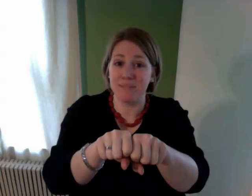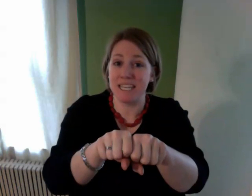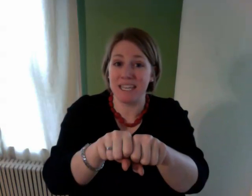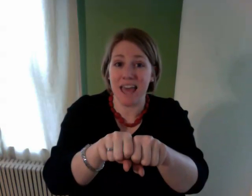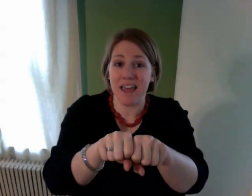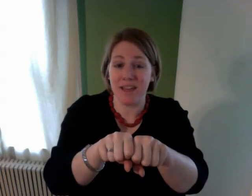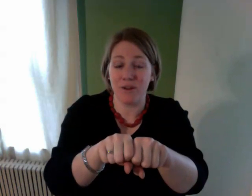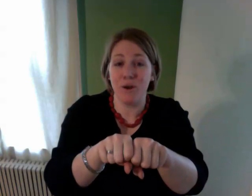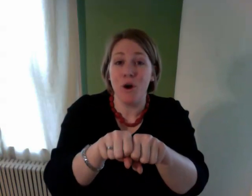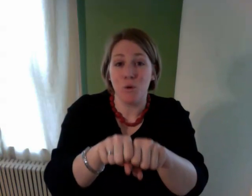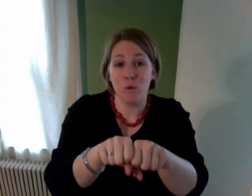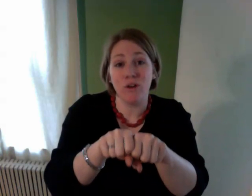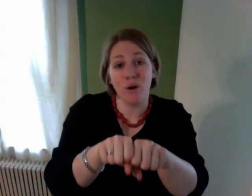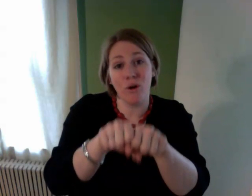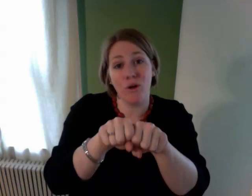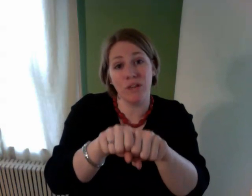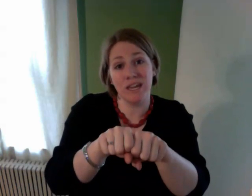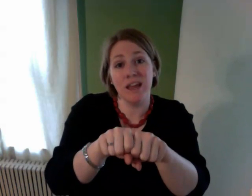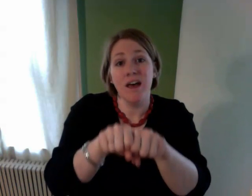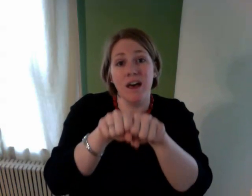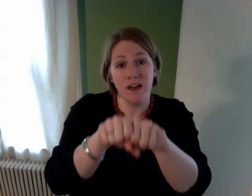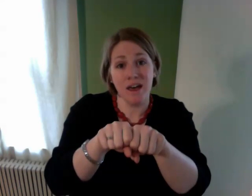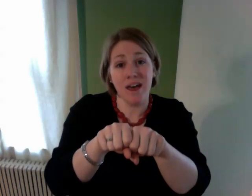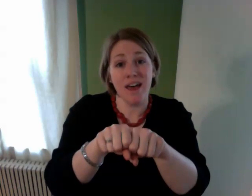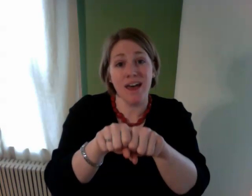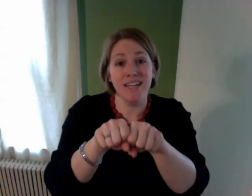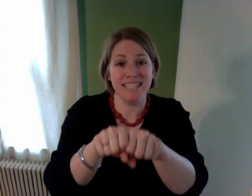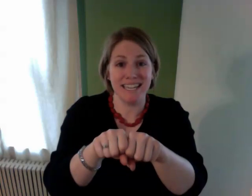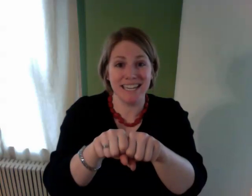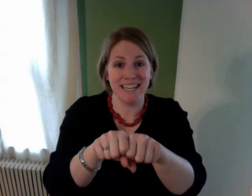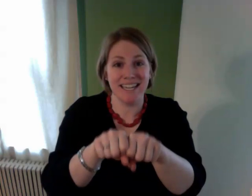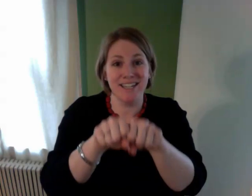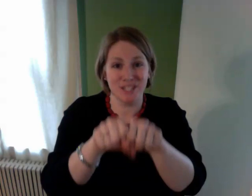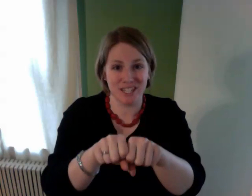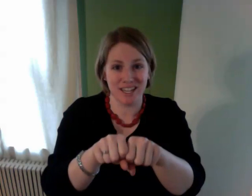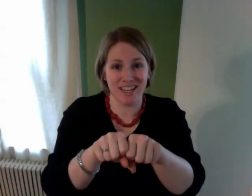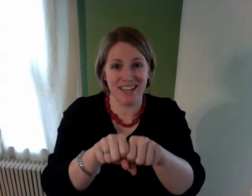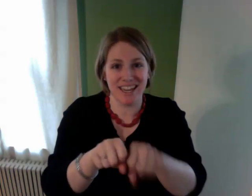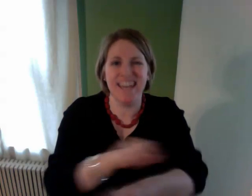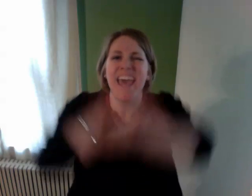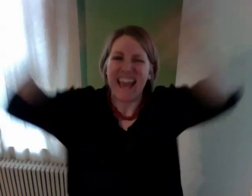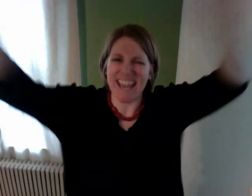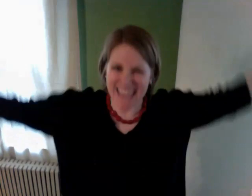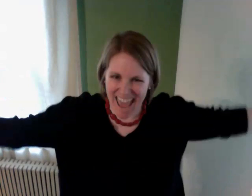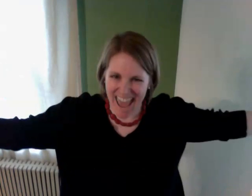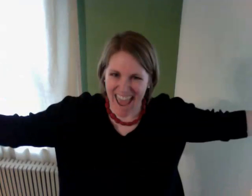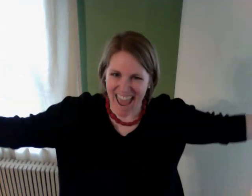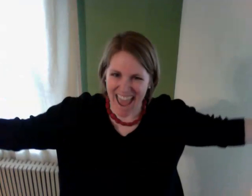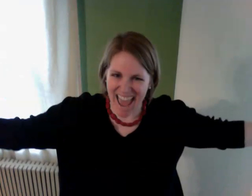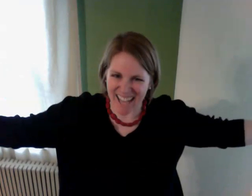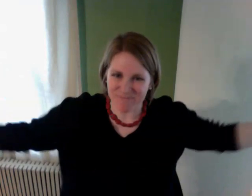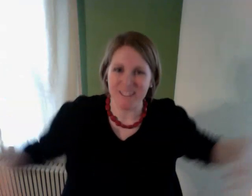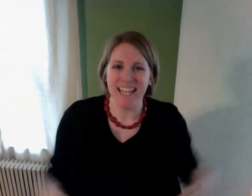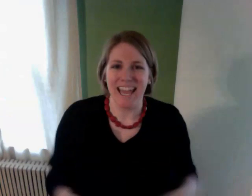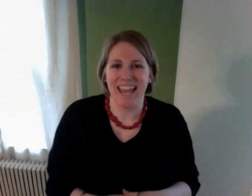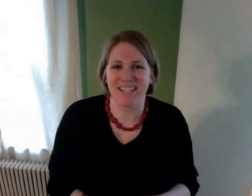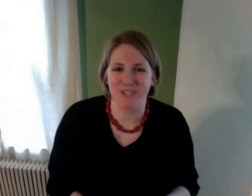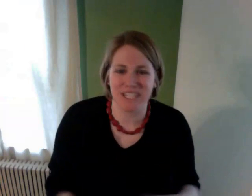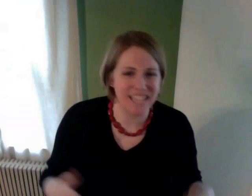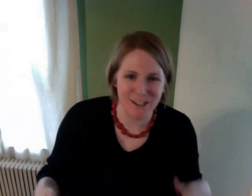together we call it addition and so just to take you